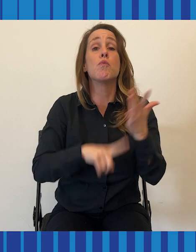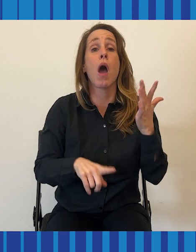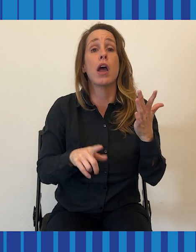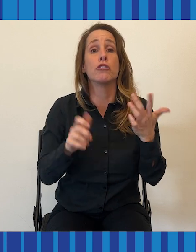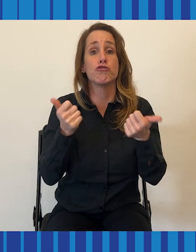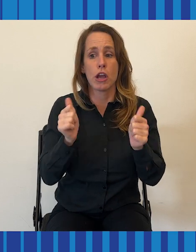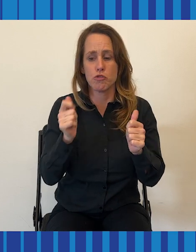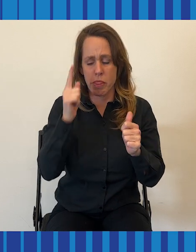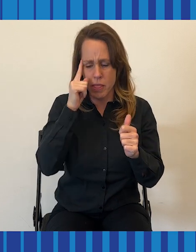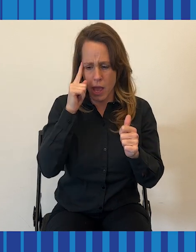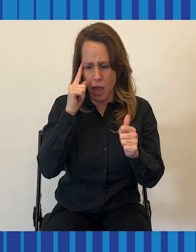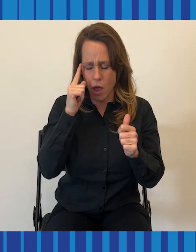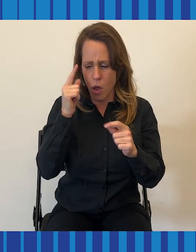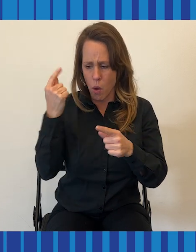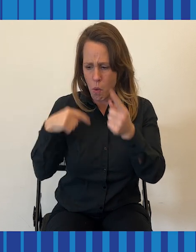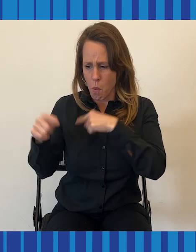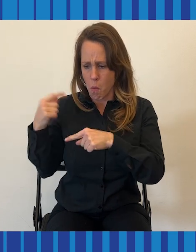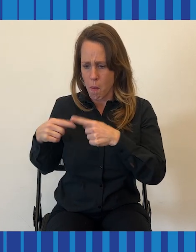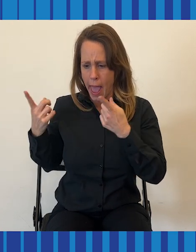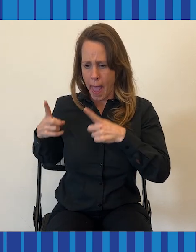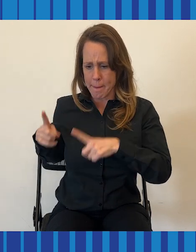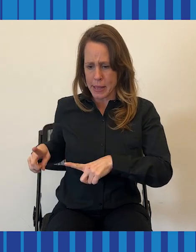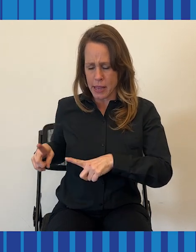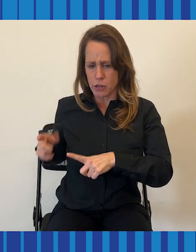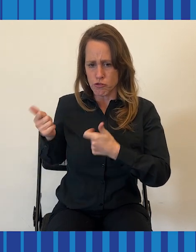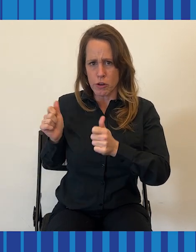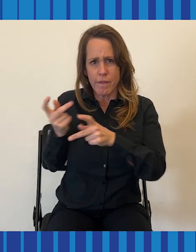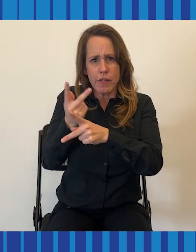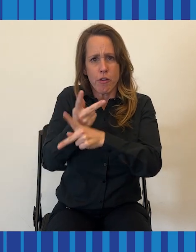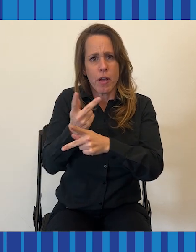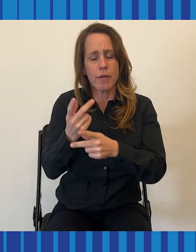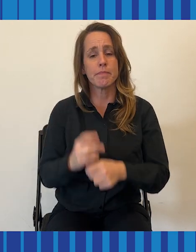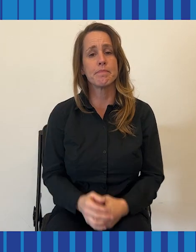let me try to reprogram what just happened and figure it out.